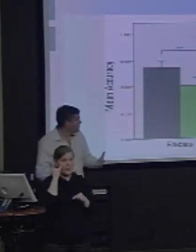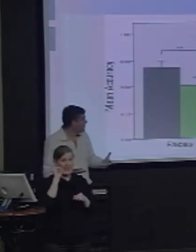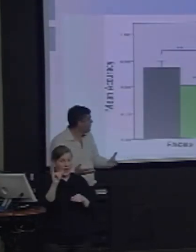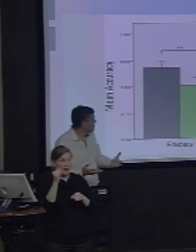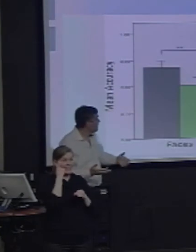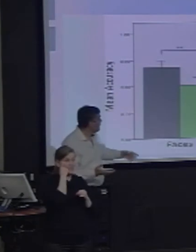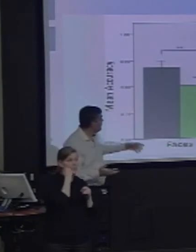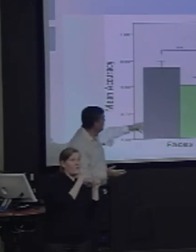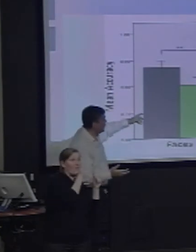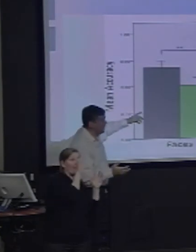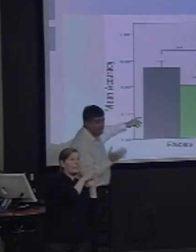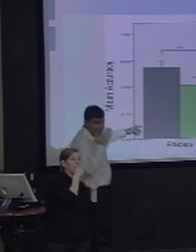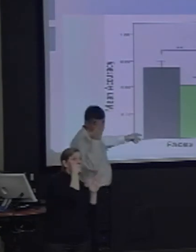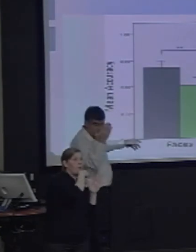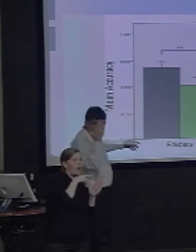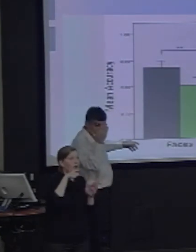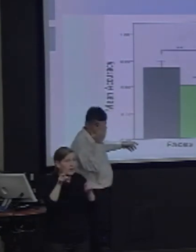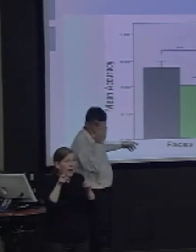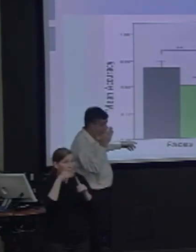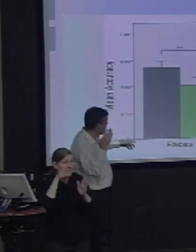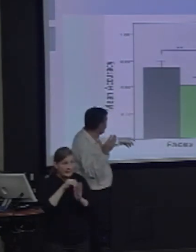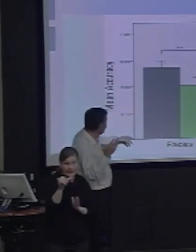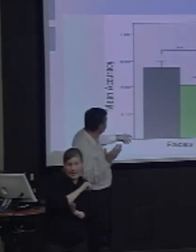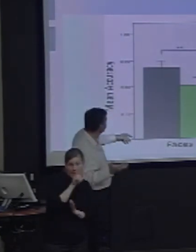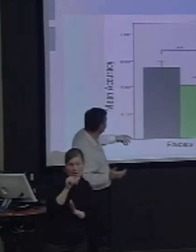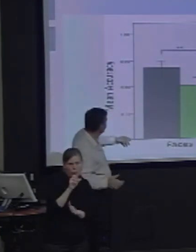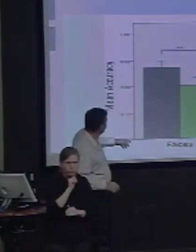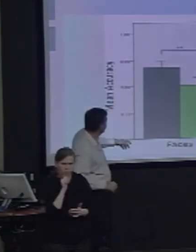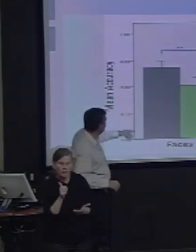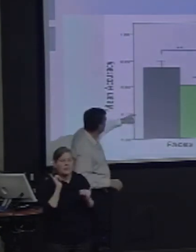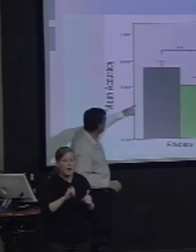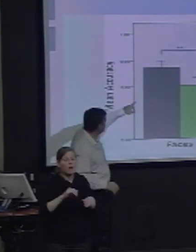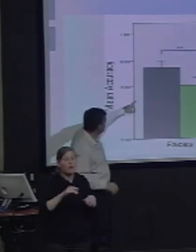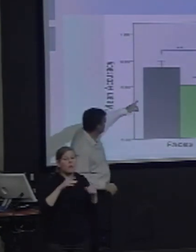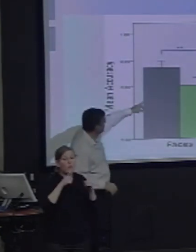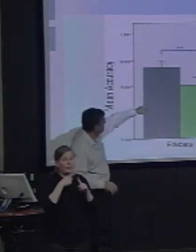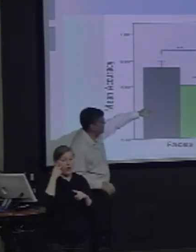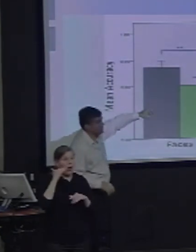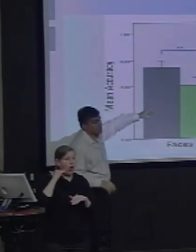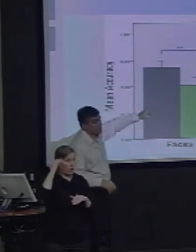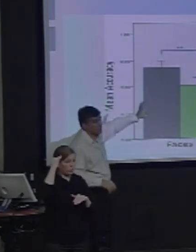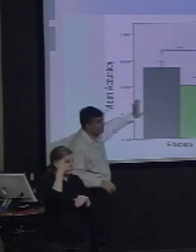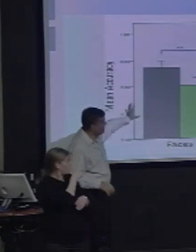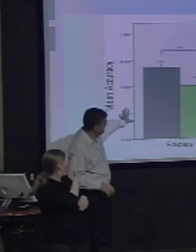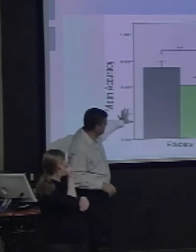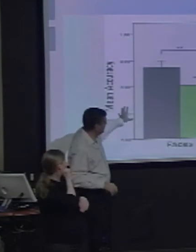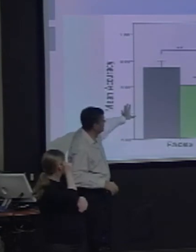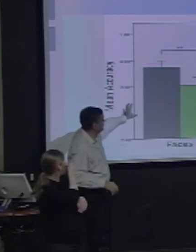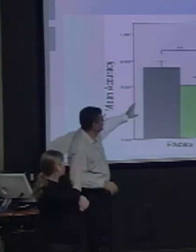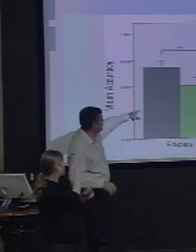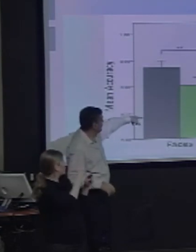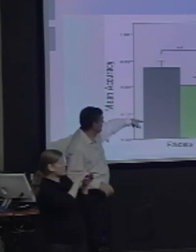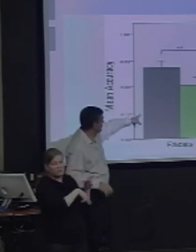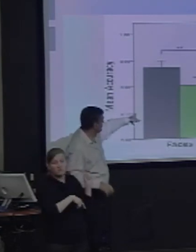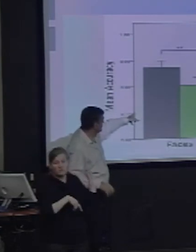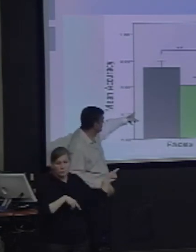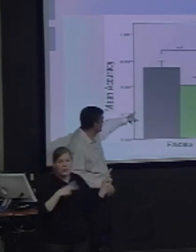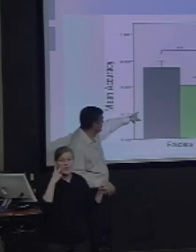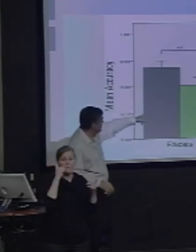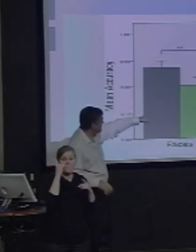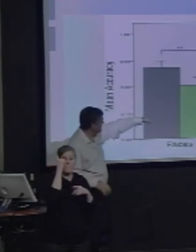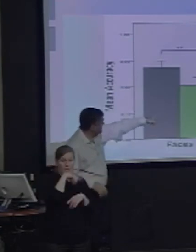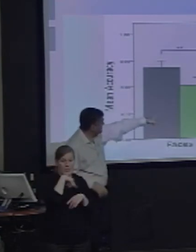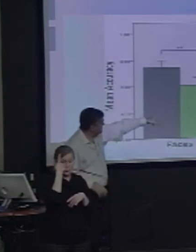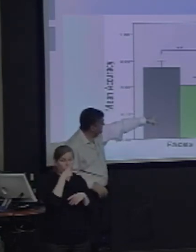subjects, when that target is in the right hemisphere, you're much better, sorry, in the right field, you're better for